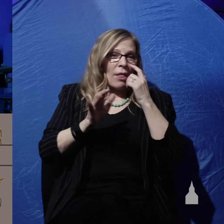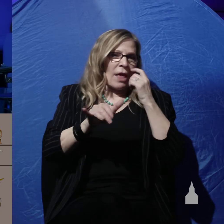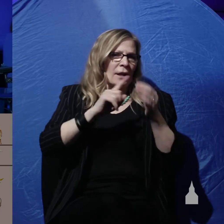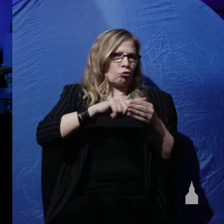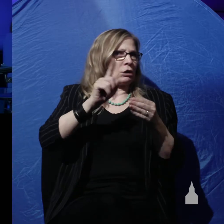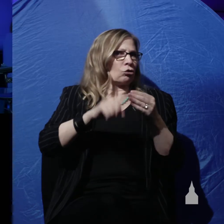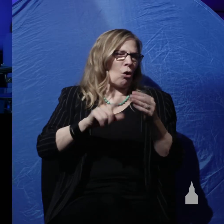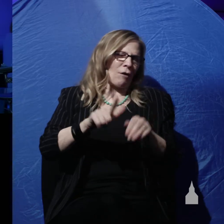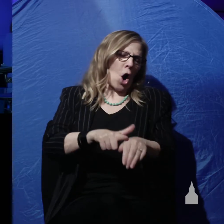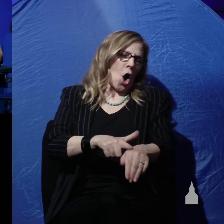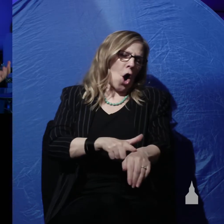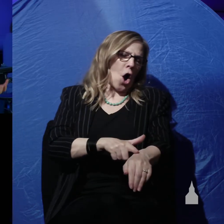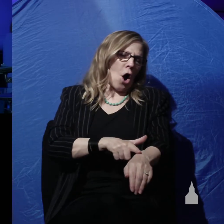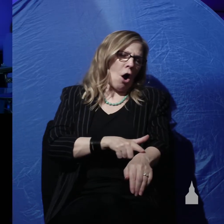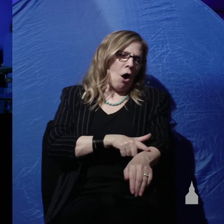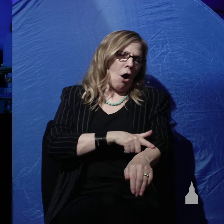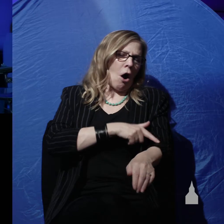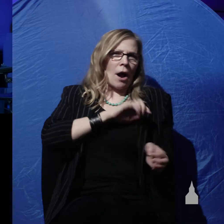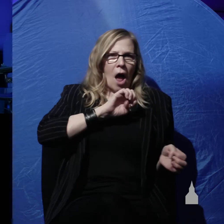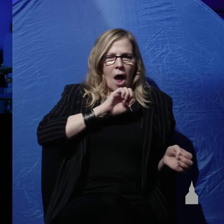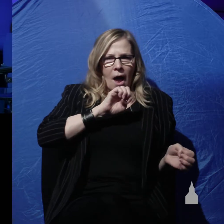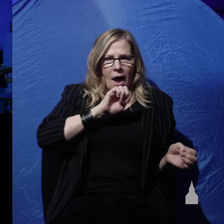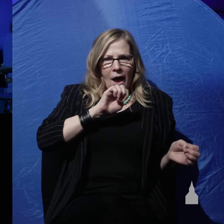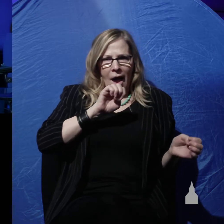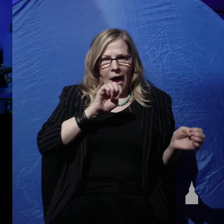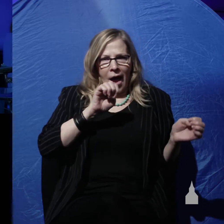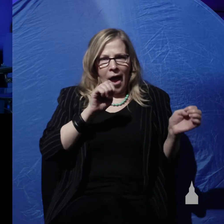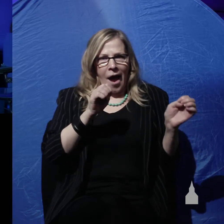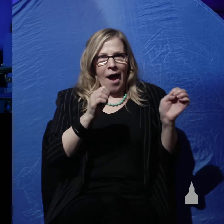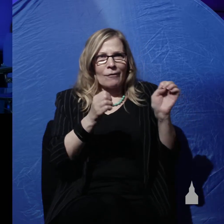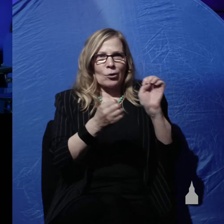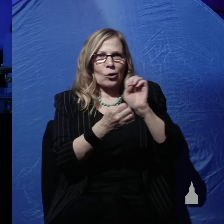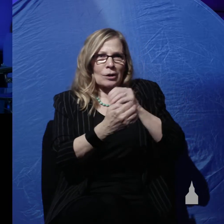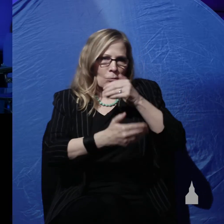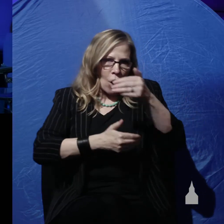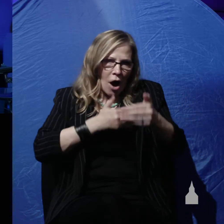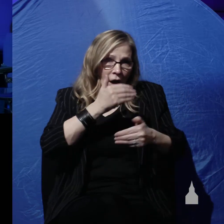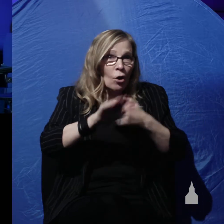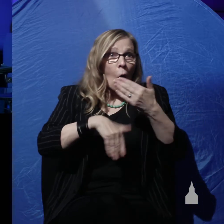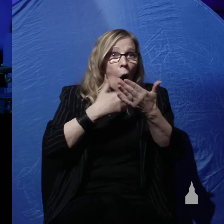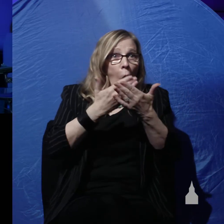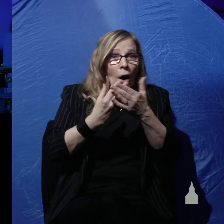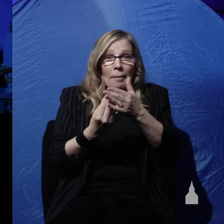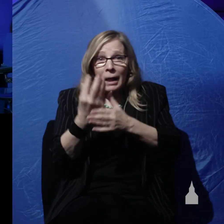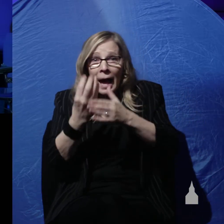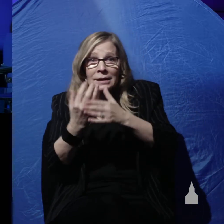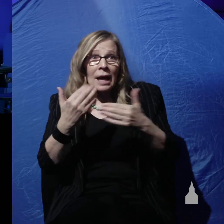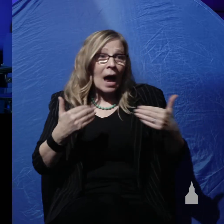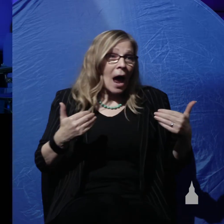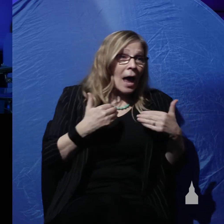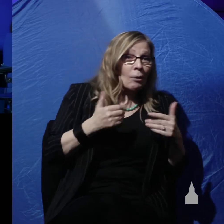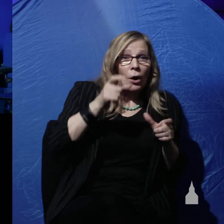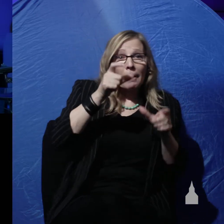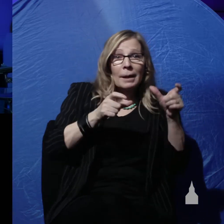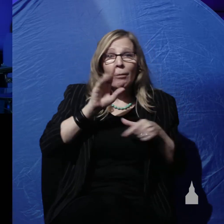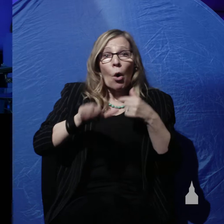a long evolutionary process where all the plants, all the animals, all the people are descended from a common